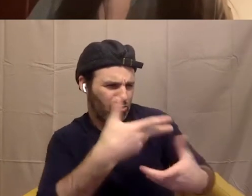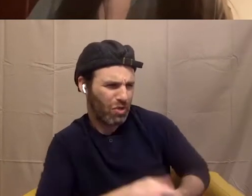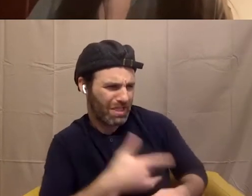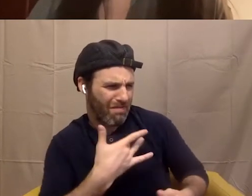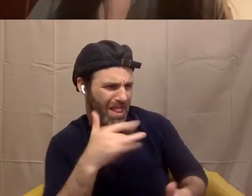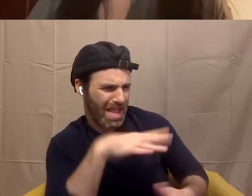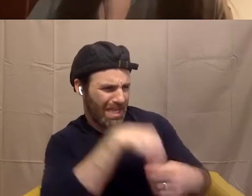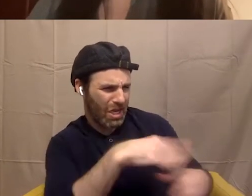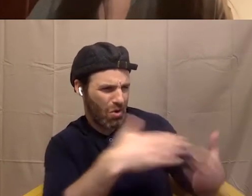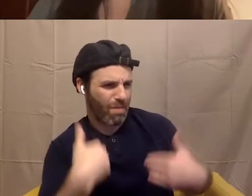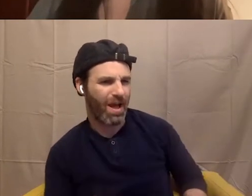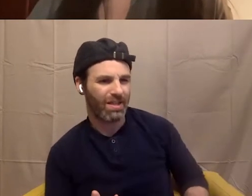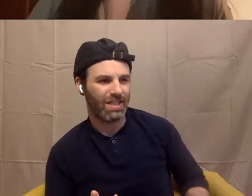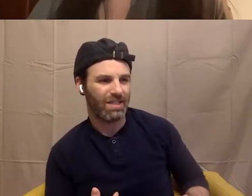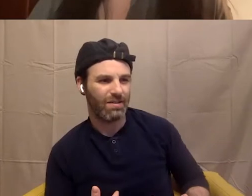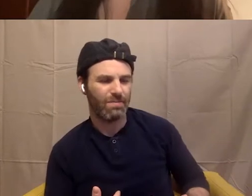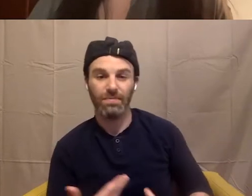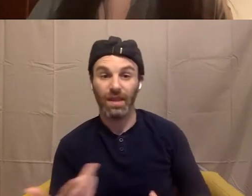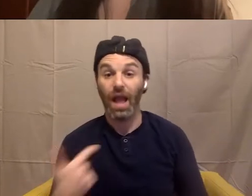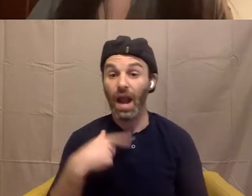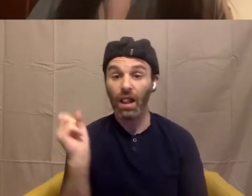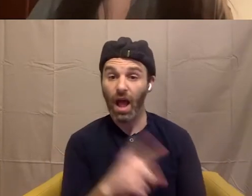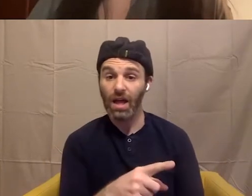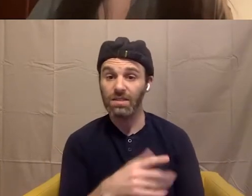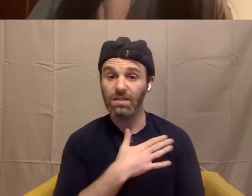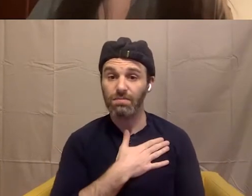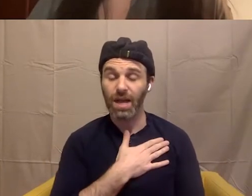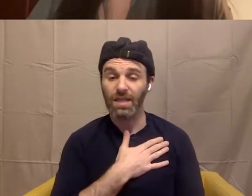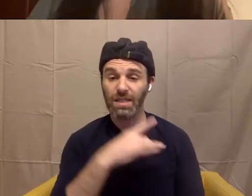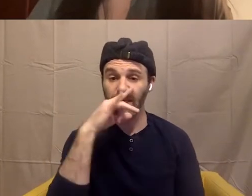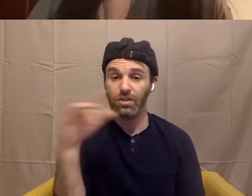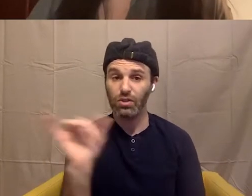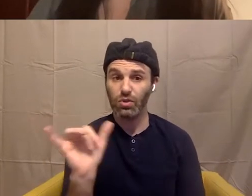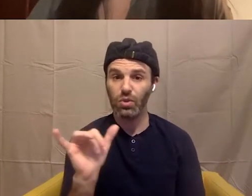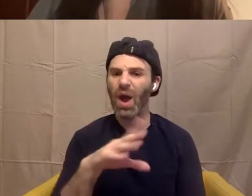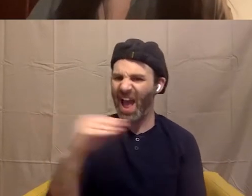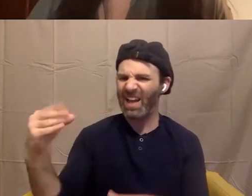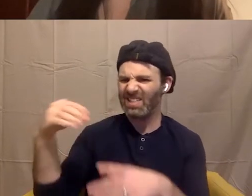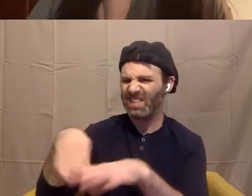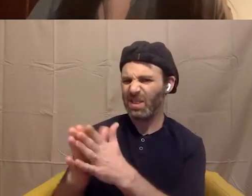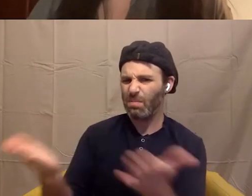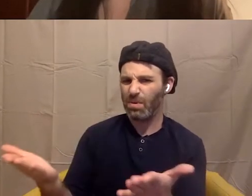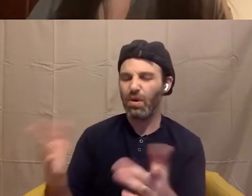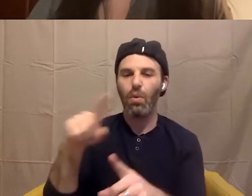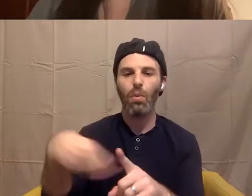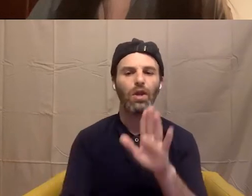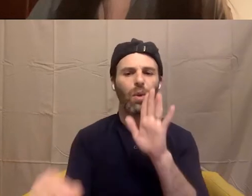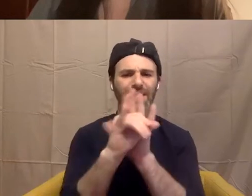You know, and I'll ask with my kid and also in the book, like, like, how do you know when they identify someone who's they trust? We'll talk